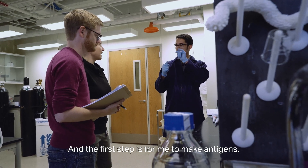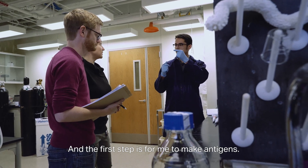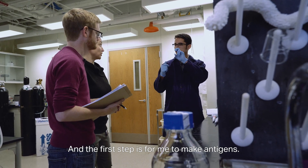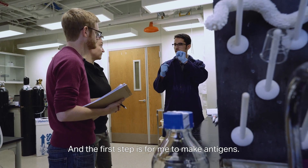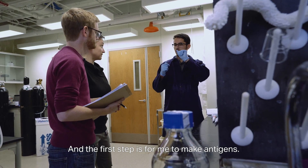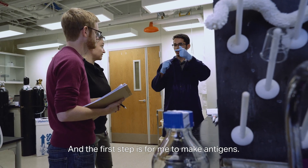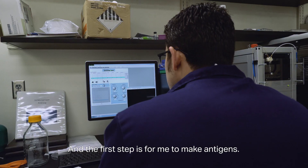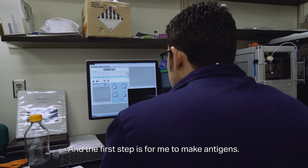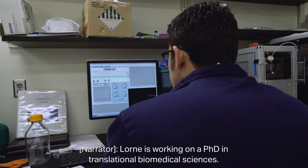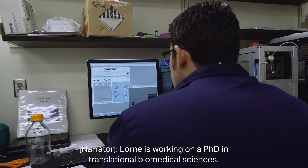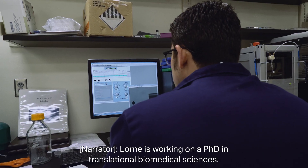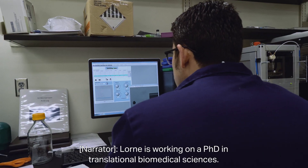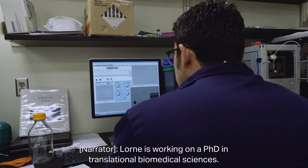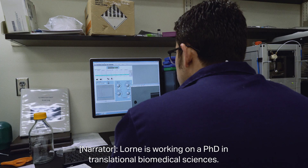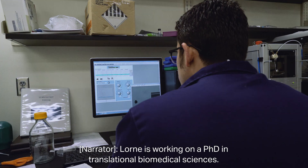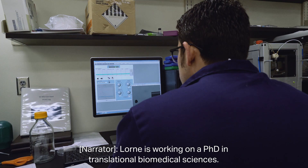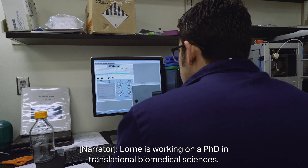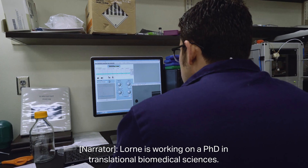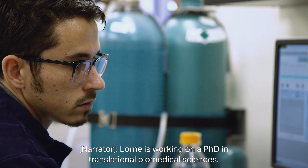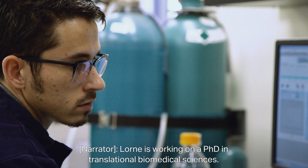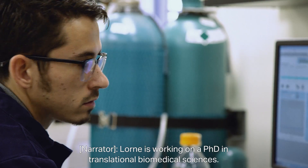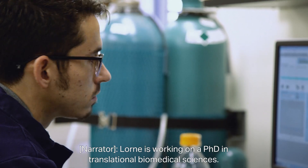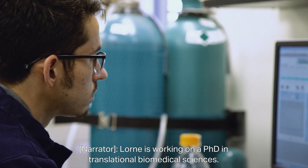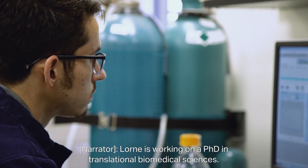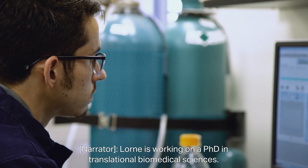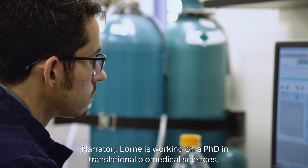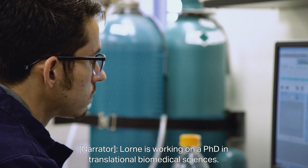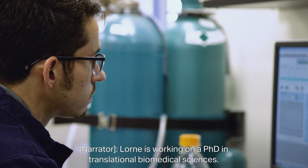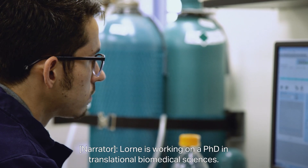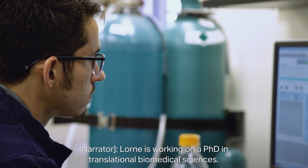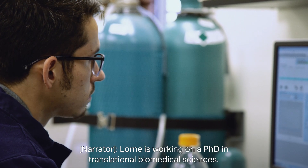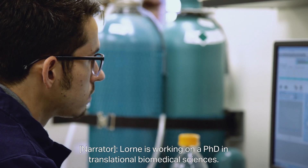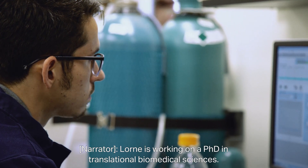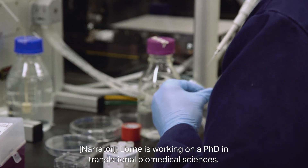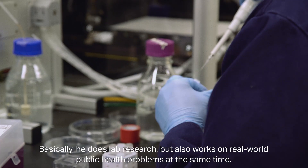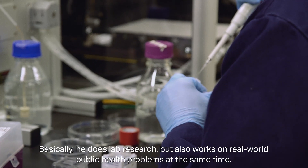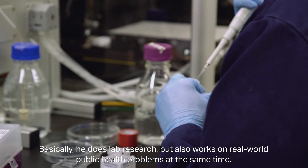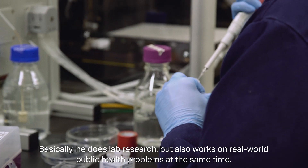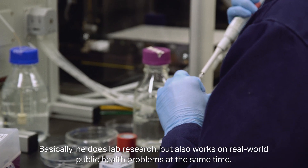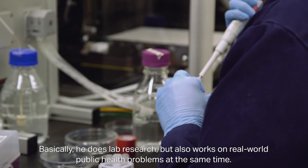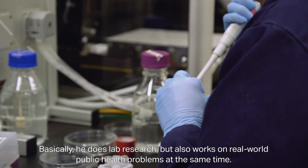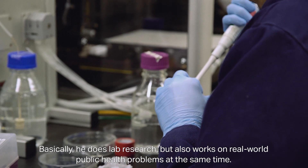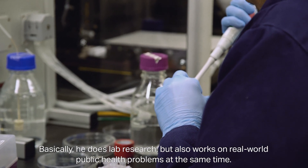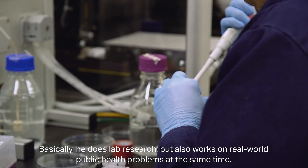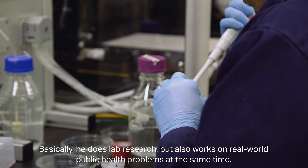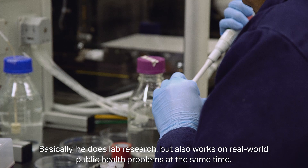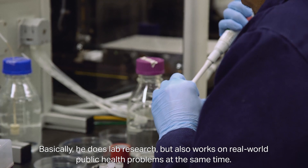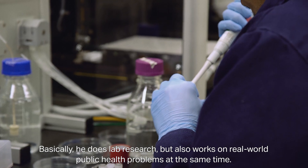antigens. Loren is working on a PhD in translational biomedical sciences. Basically, he does lab research, but also works